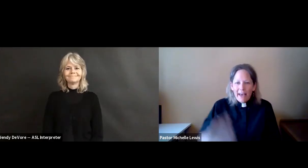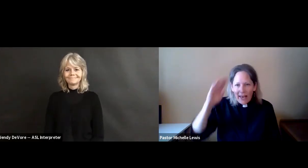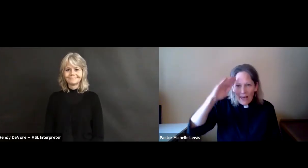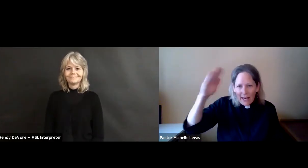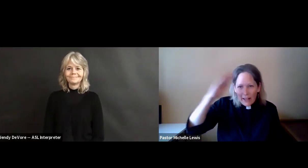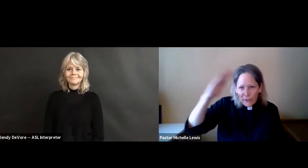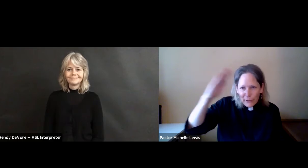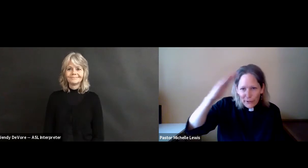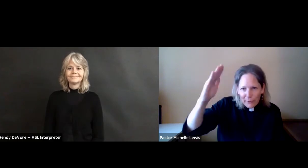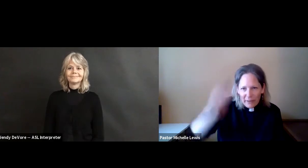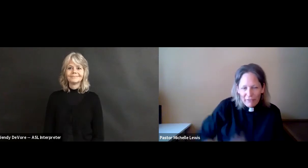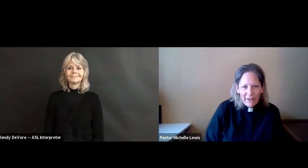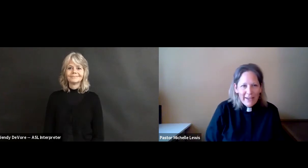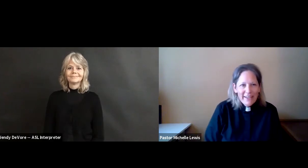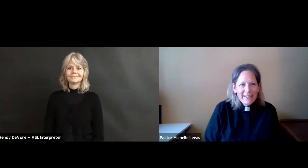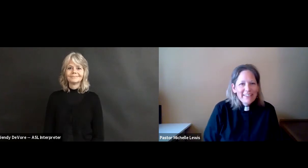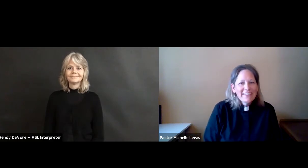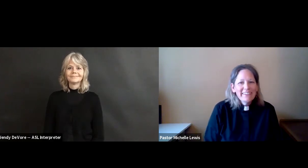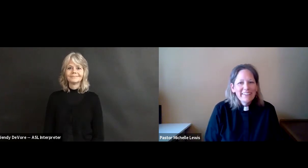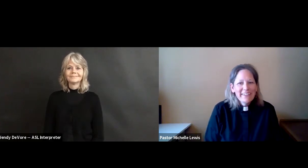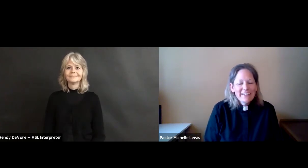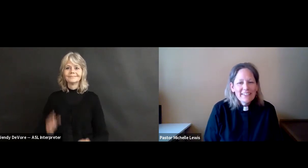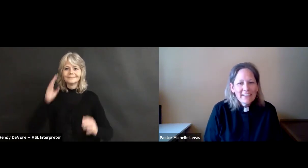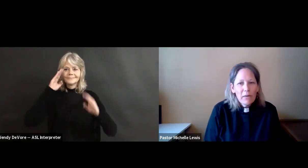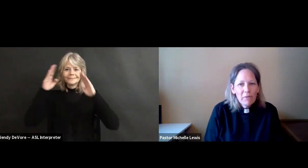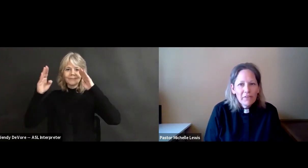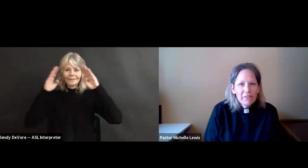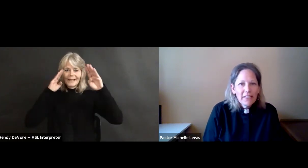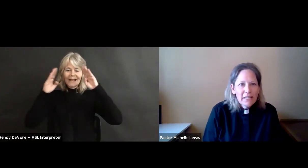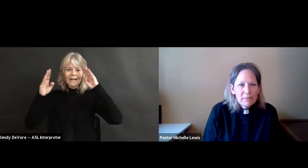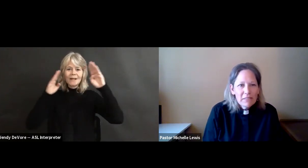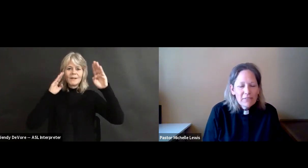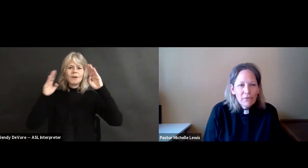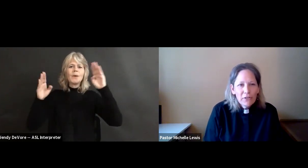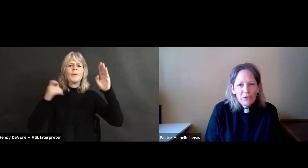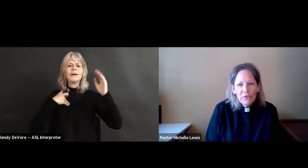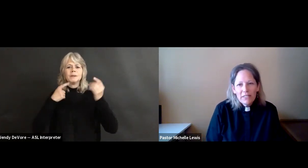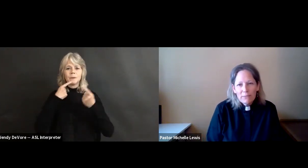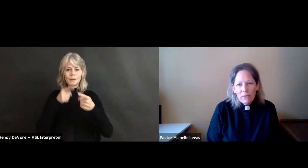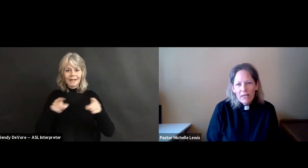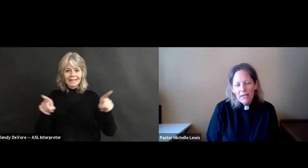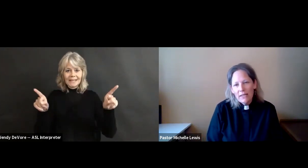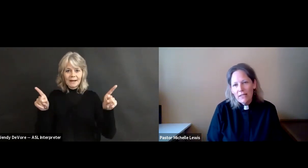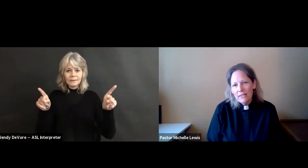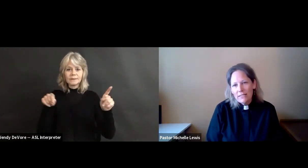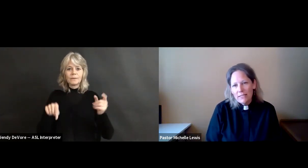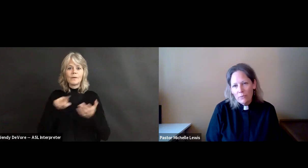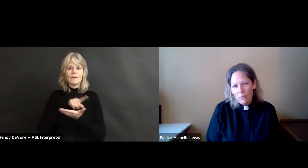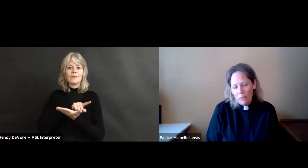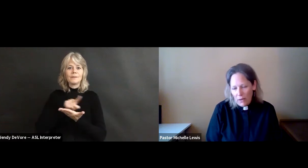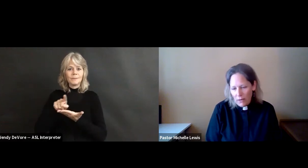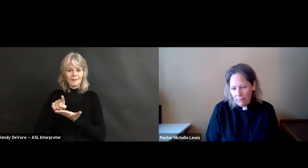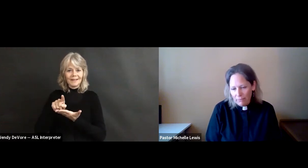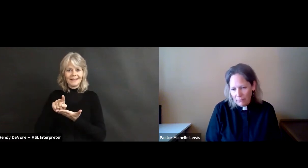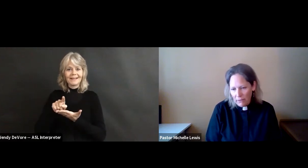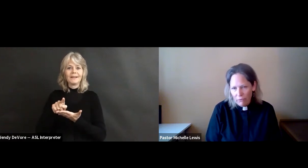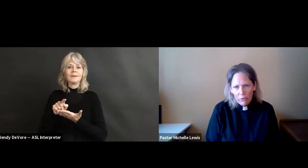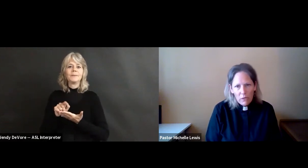Hello, my friends. Just a couple of announcements for you this week. It is for the week